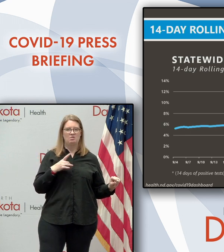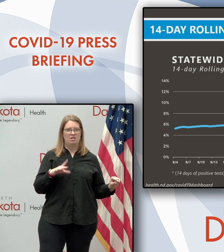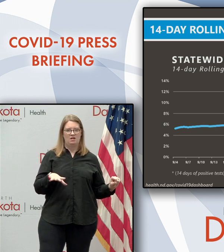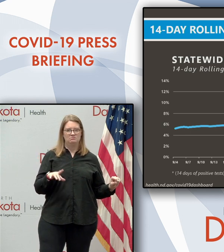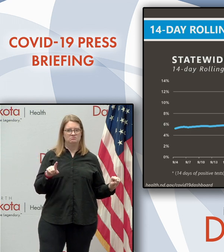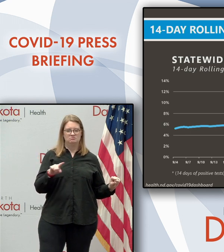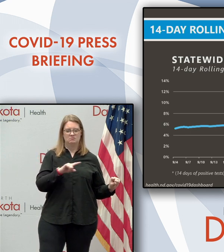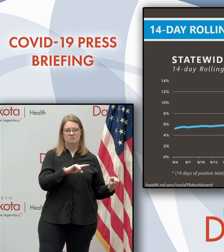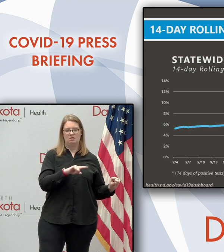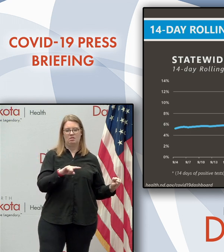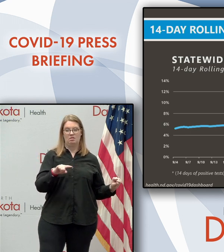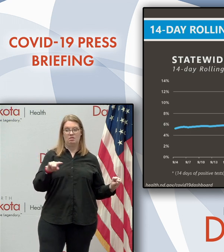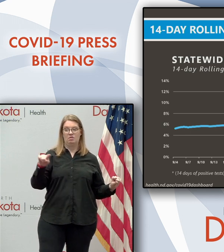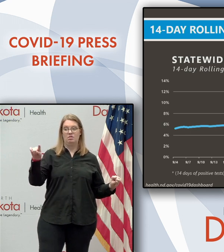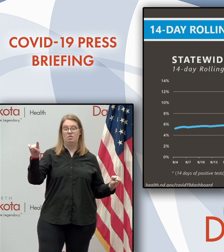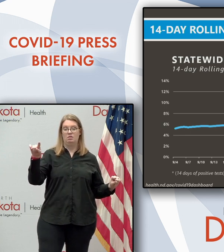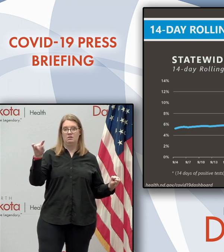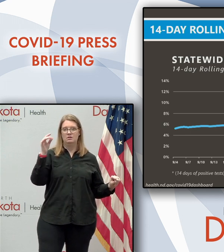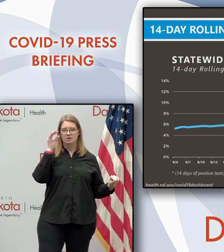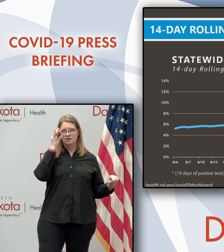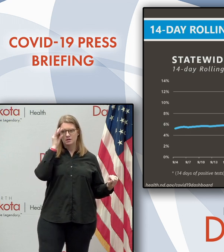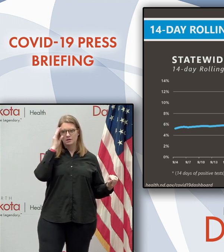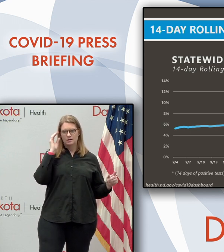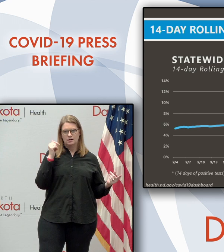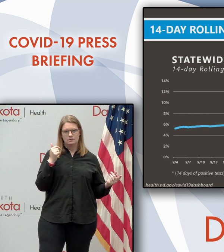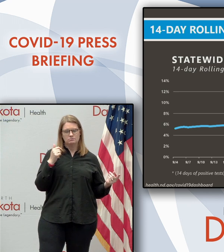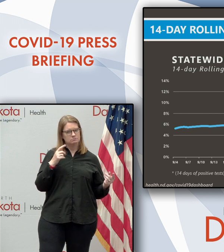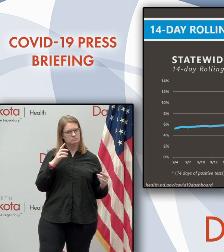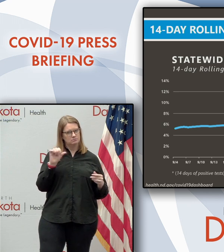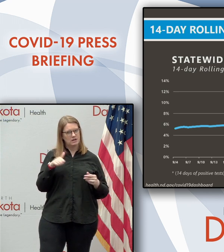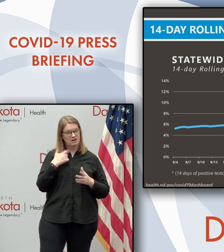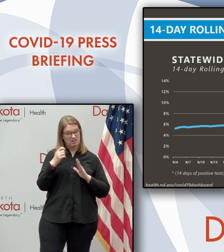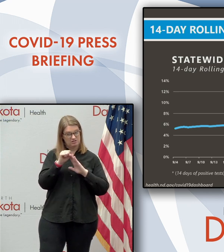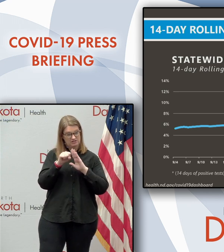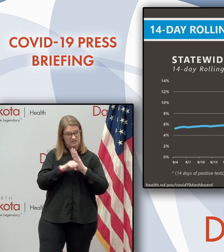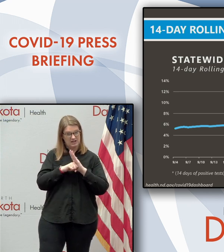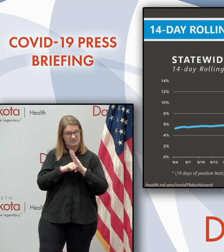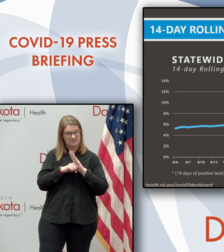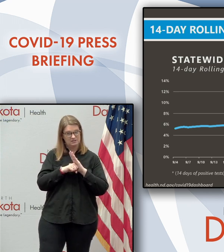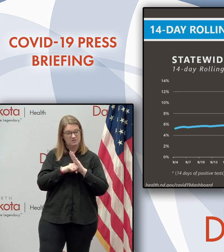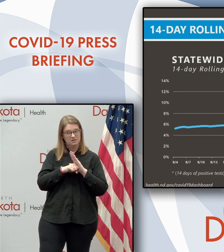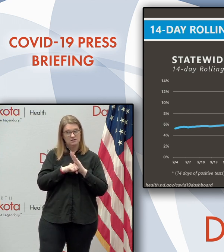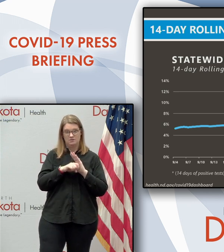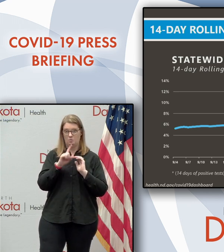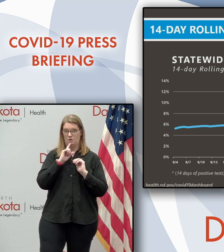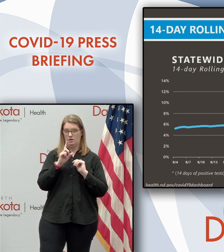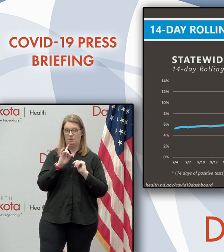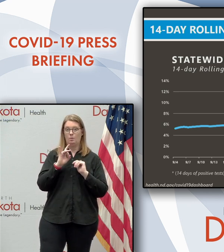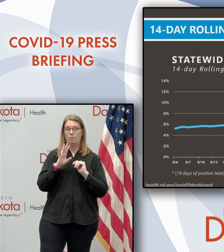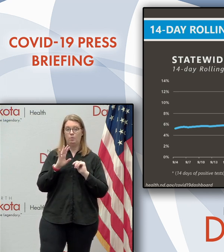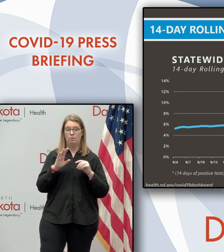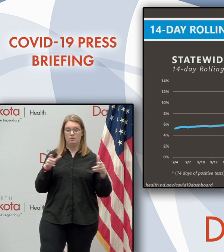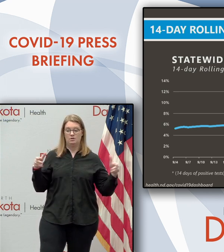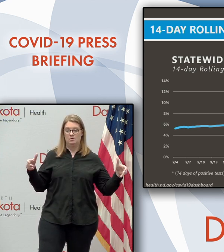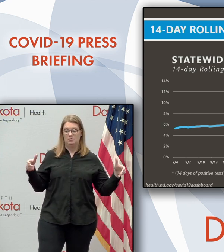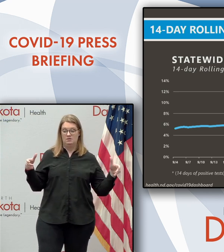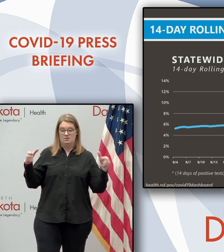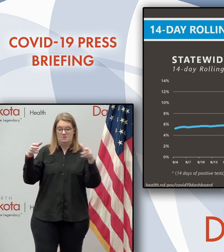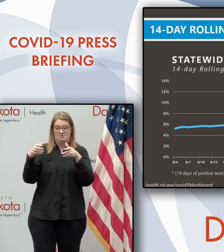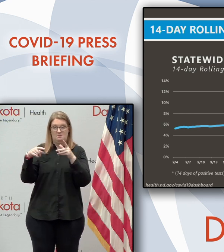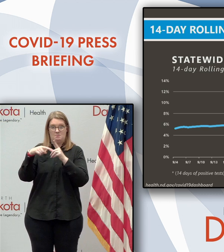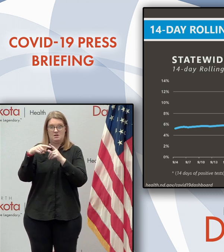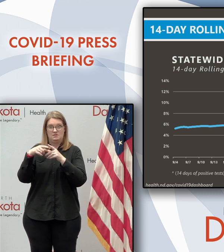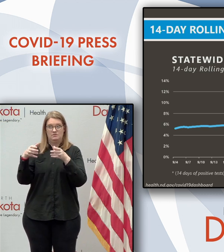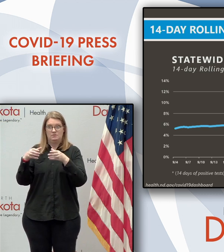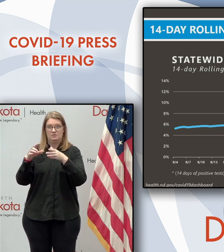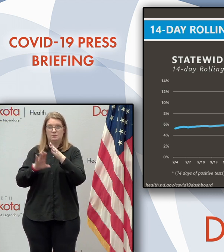uh, but as we saw in some of the other, uh, other states in the region, they've had their positivity rate, uh, shoot up into the, uh, uh,